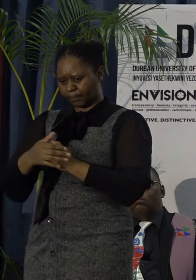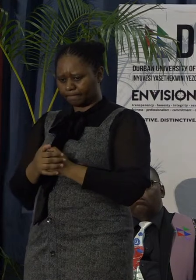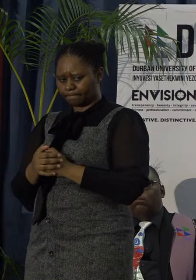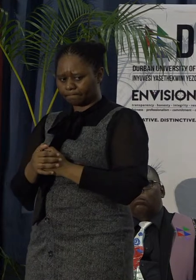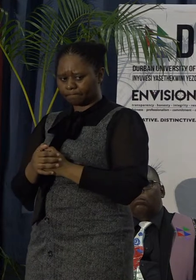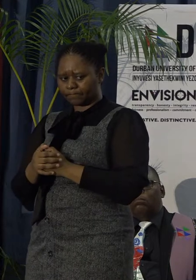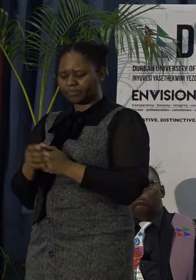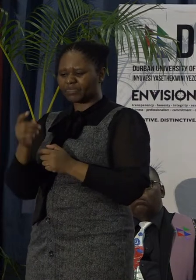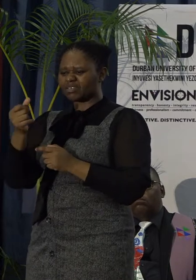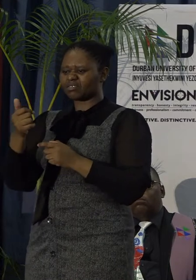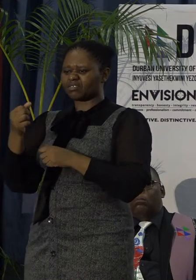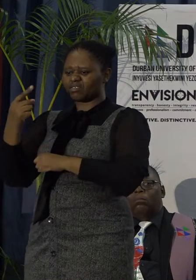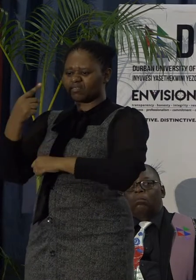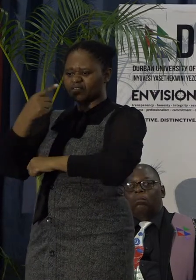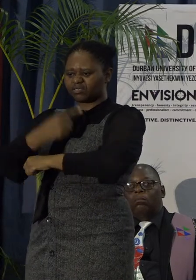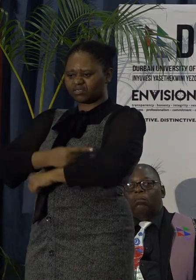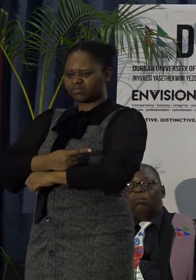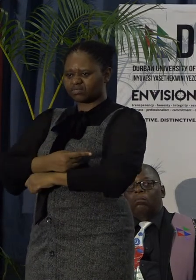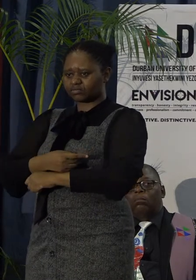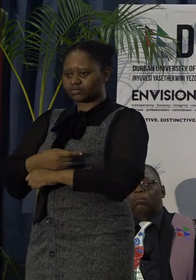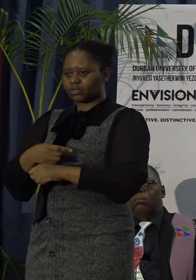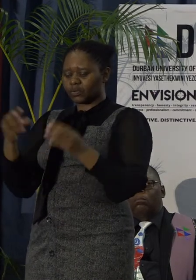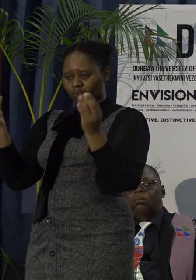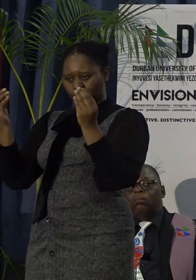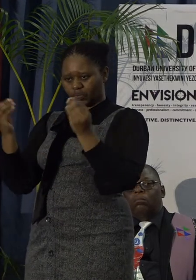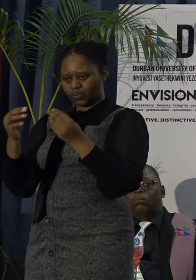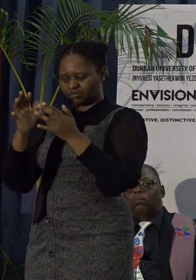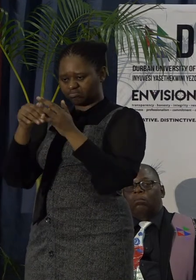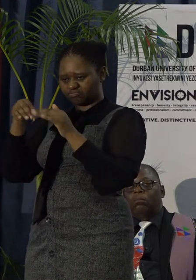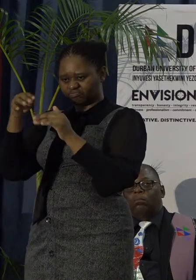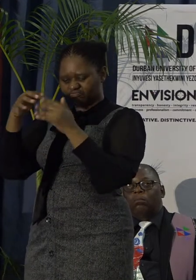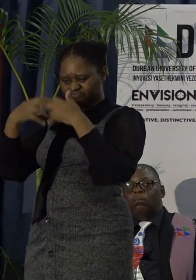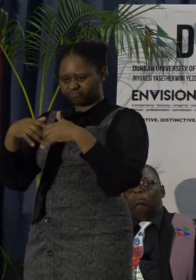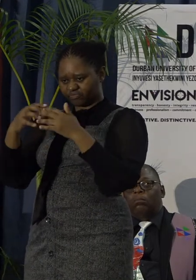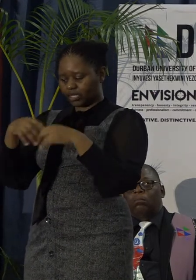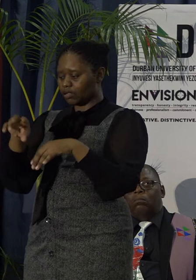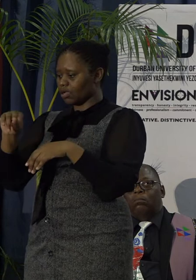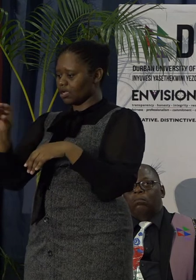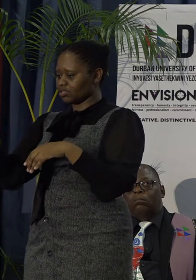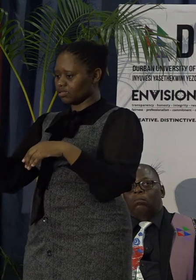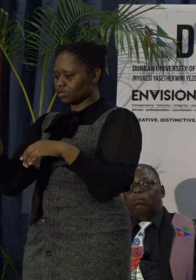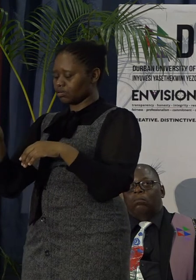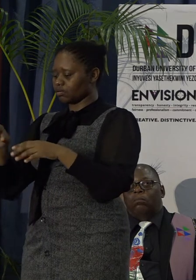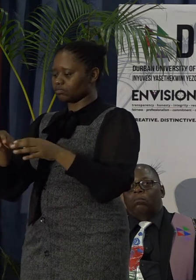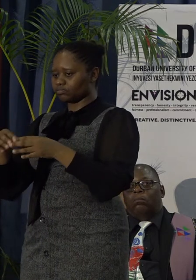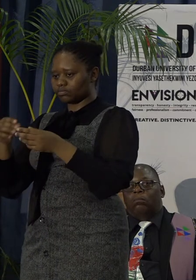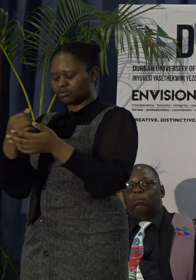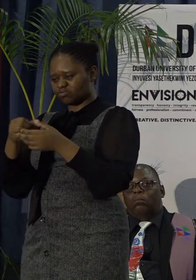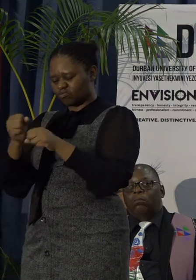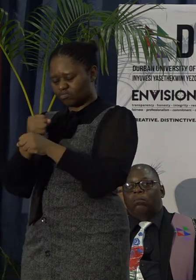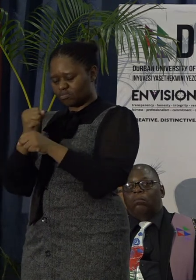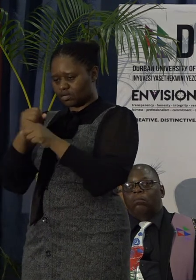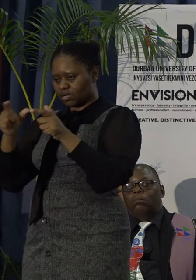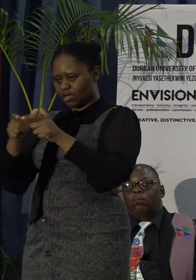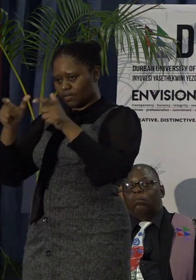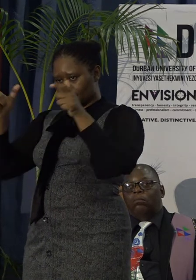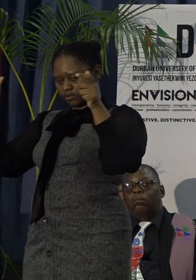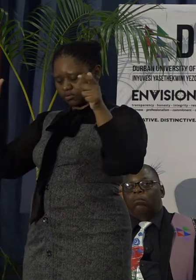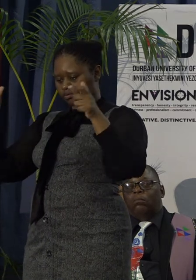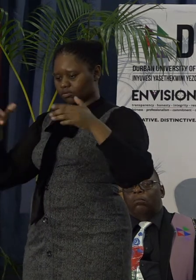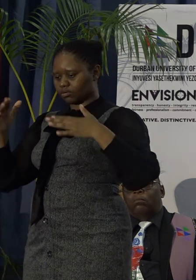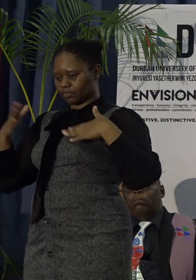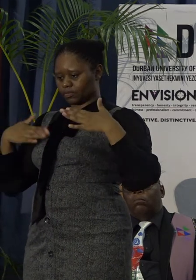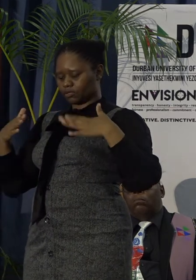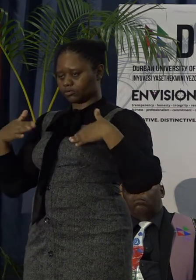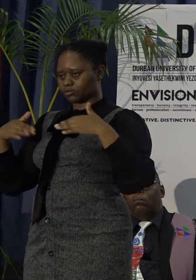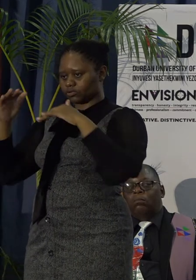In a few days it will be demolished, together with many others, to give way to a big administration